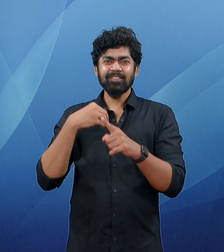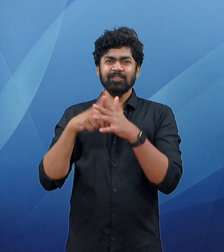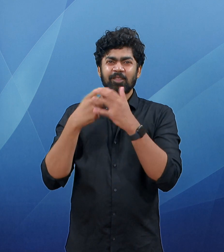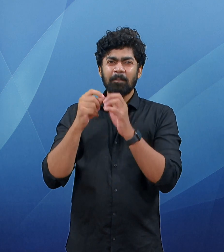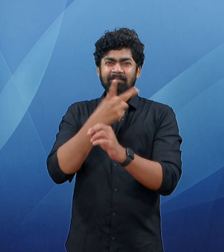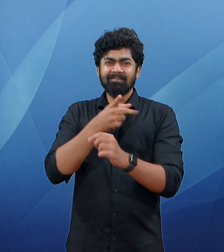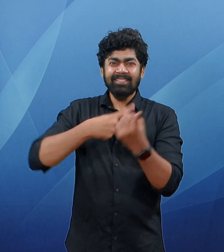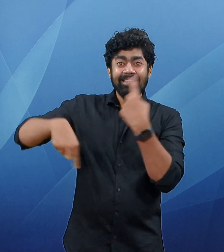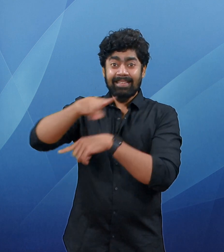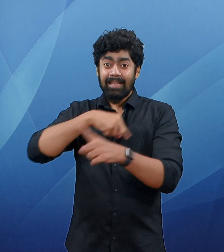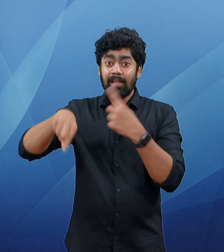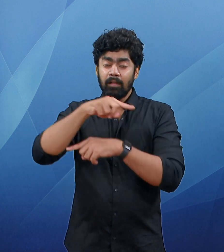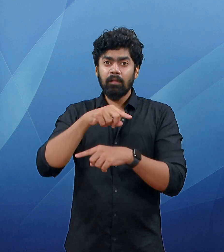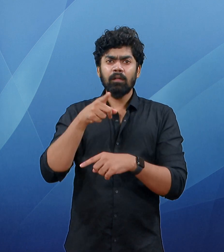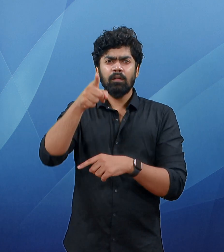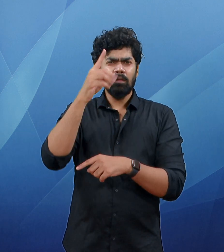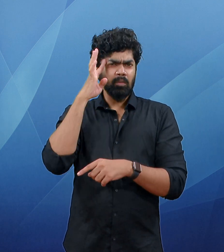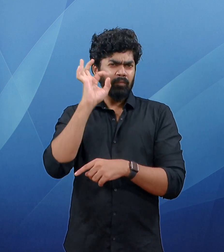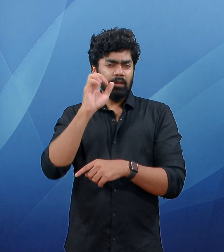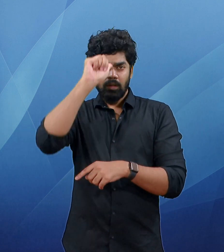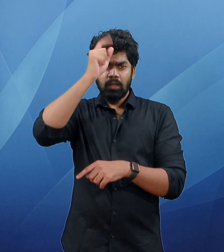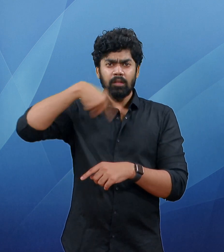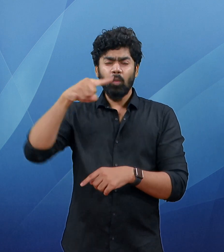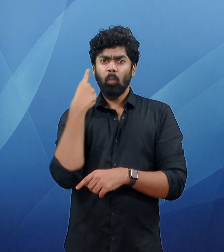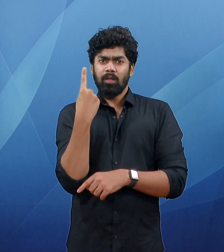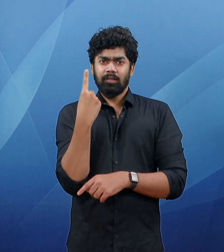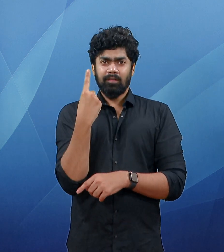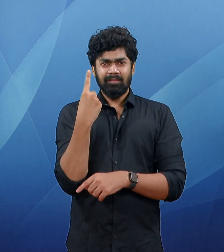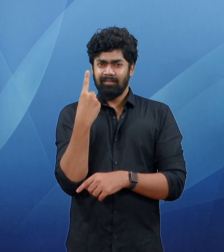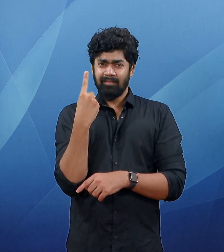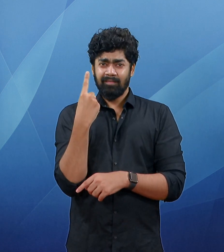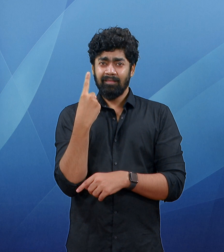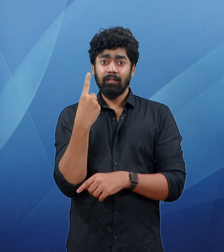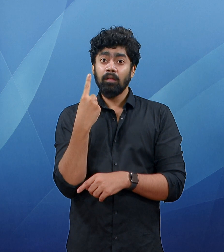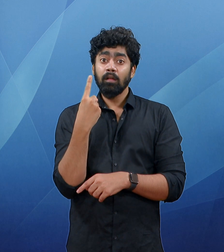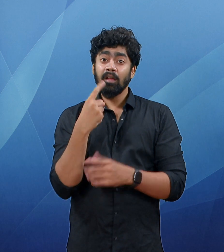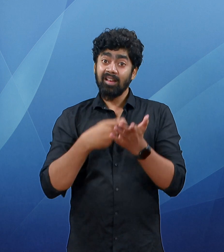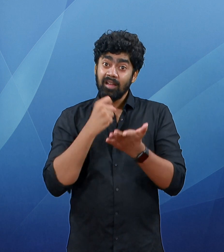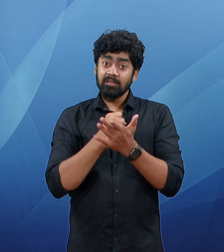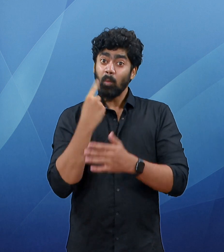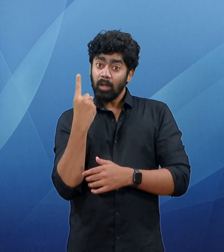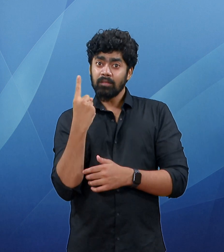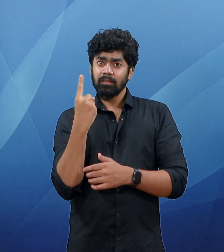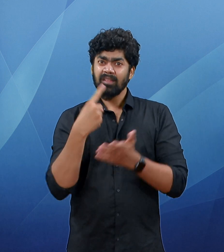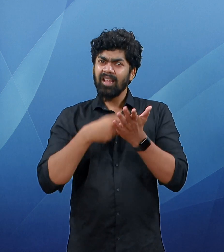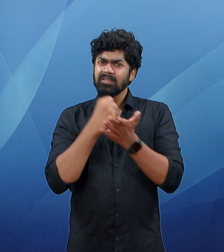duplication and red tape and allow the public to access information on any physician working in india the